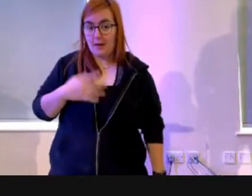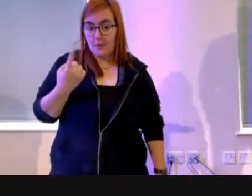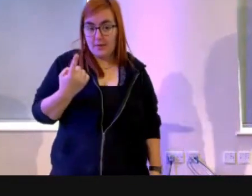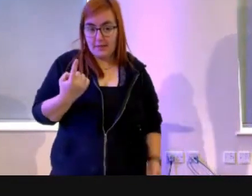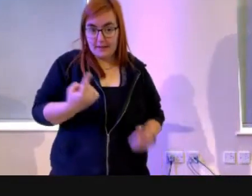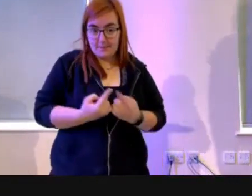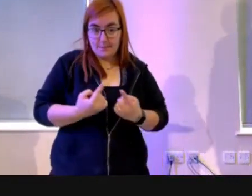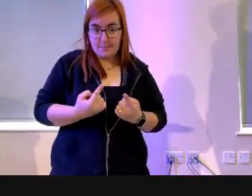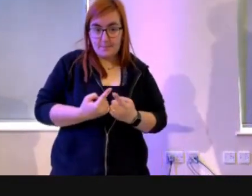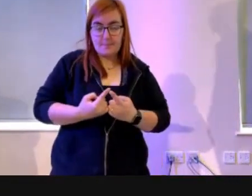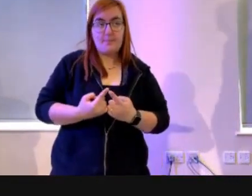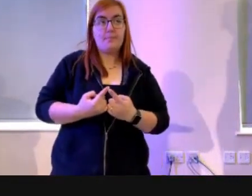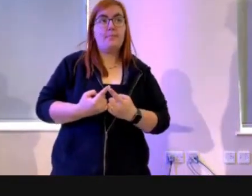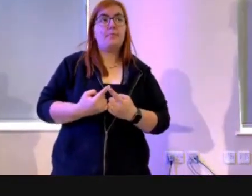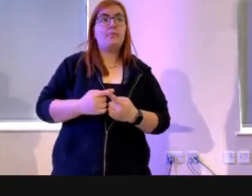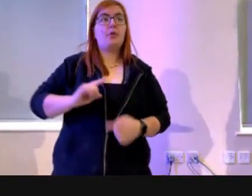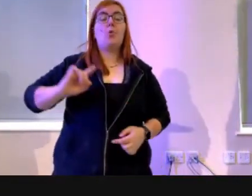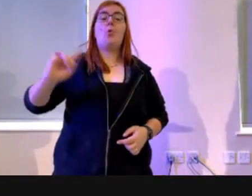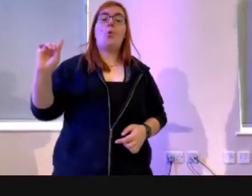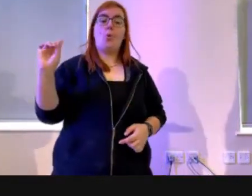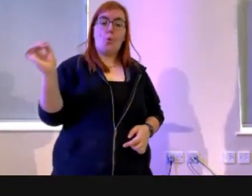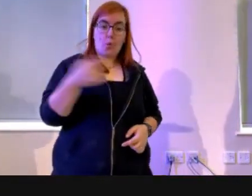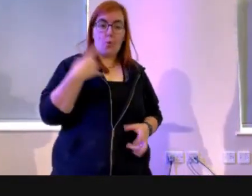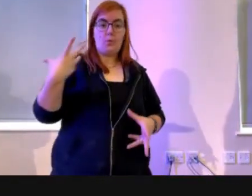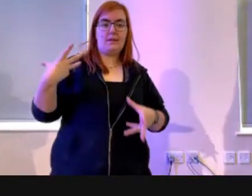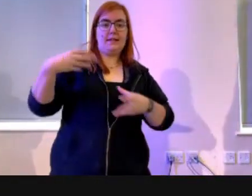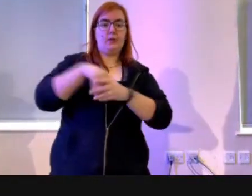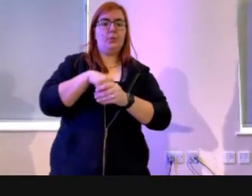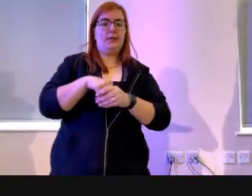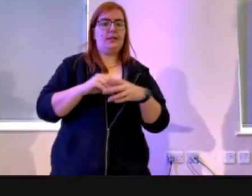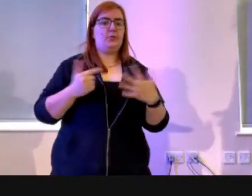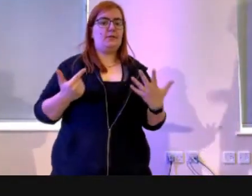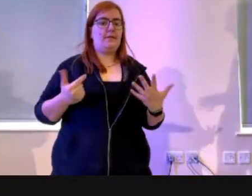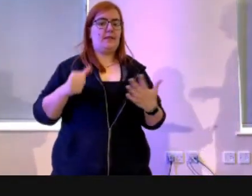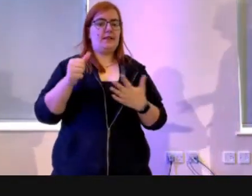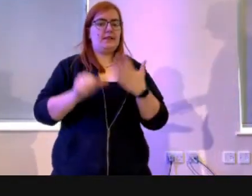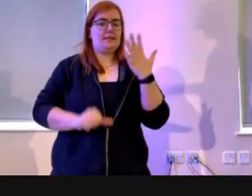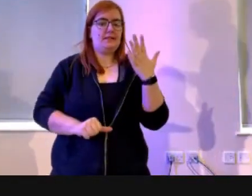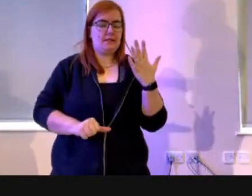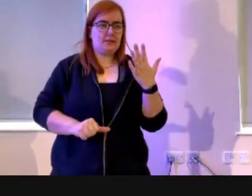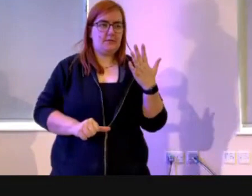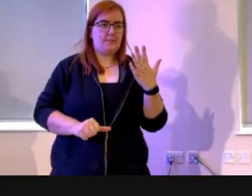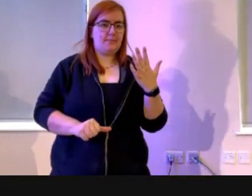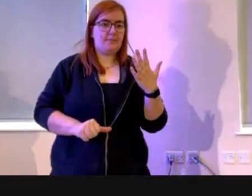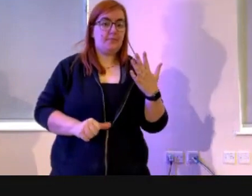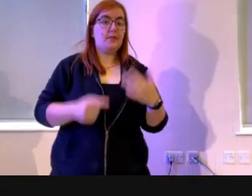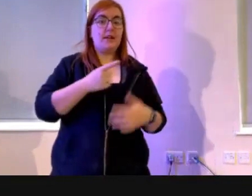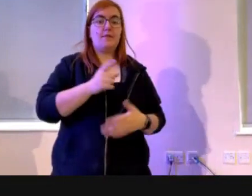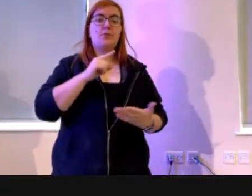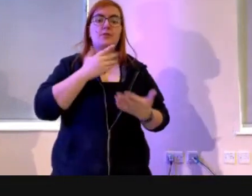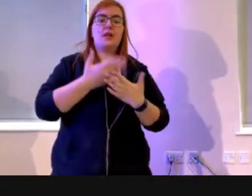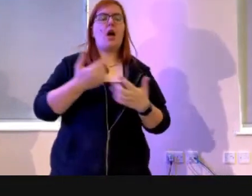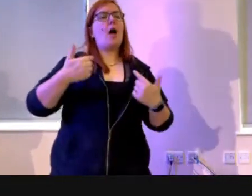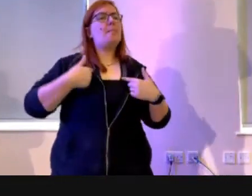is it doesn't leave any of us out. See, the Bible makes it clear. If you claim to be without sin,